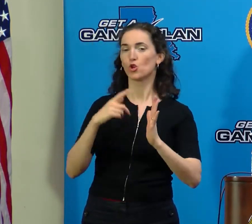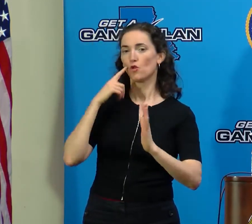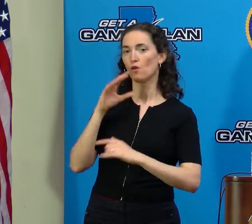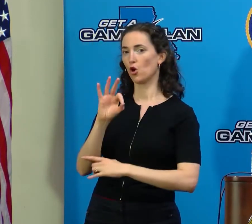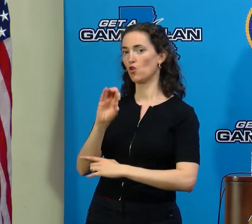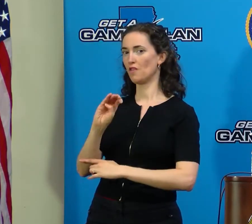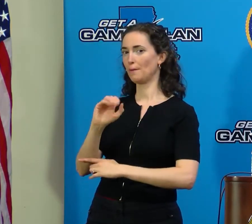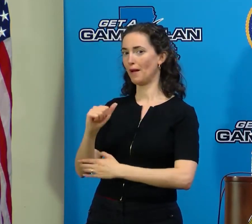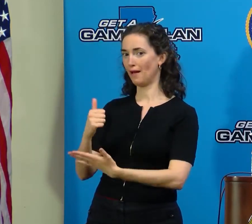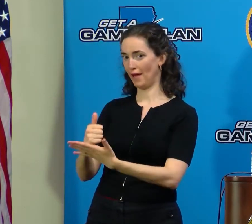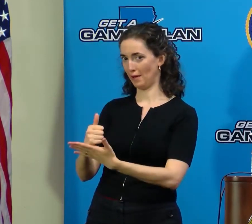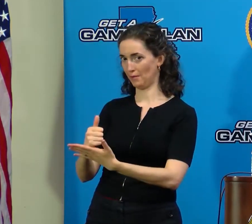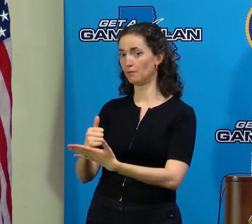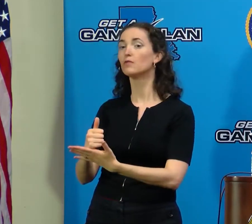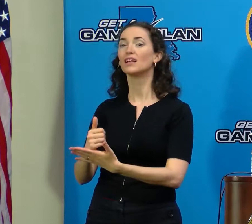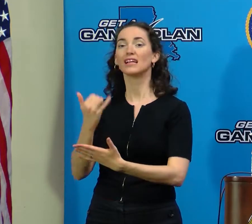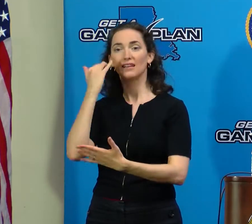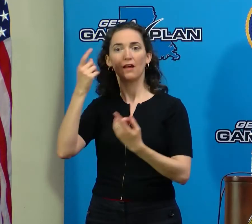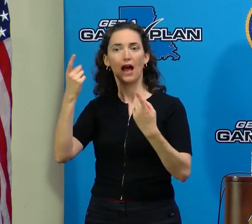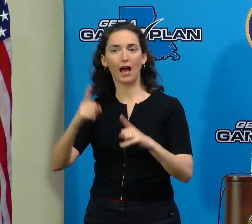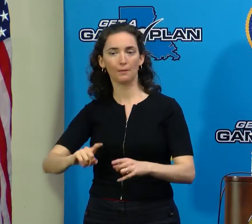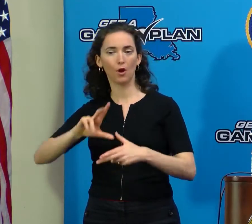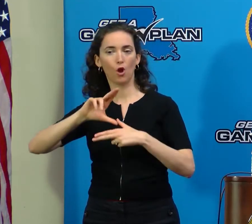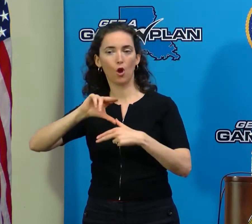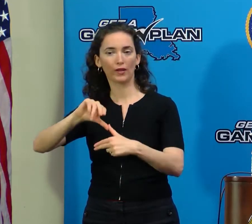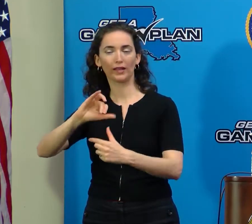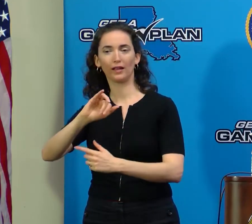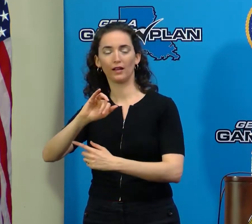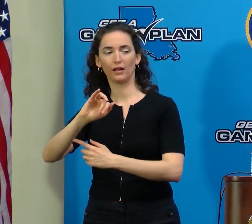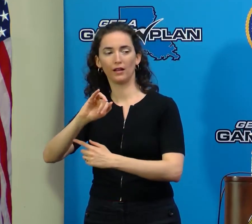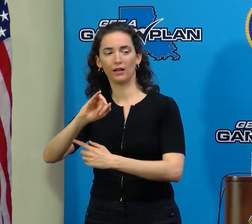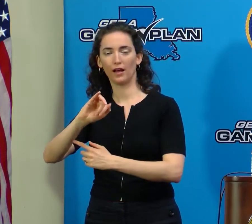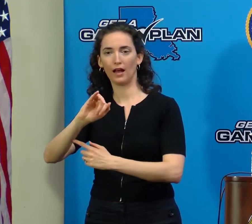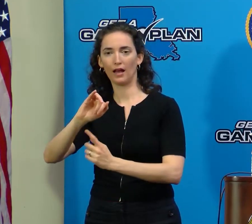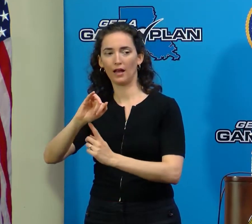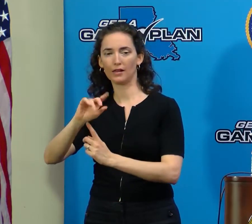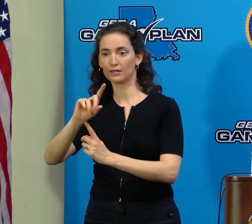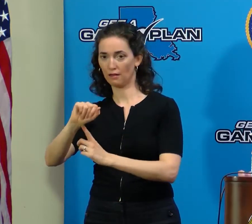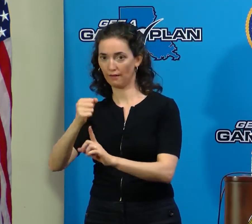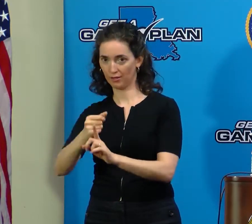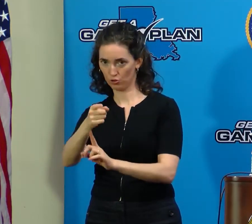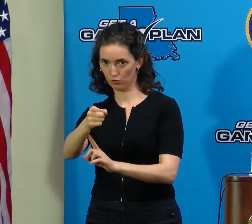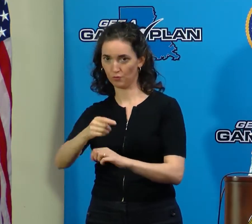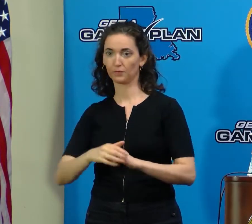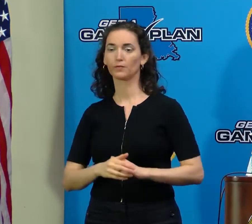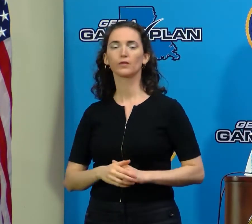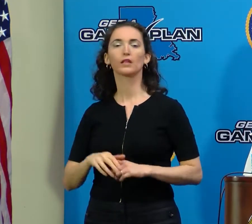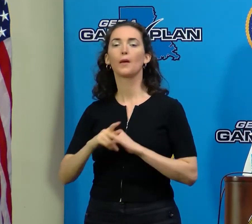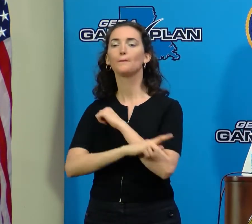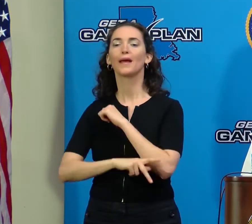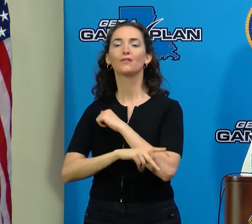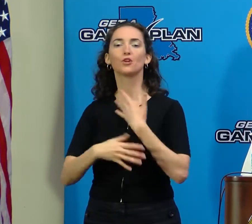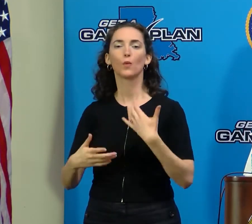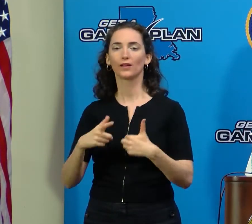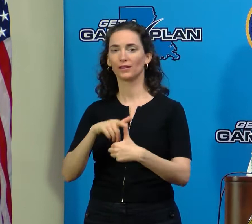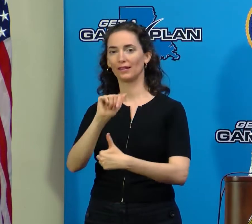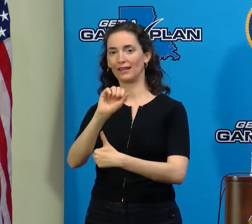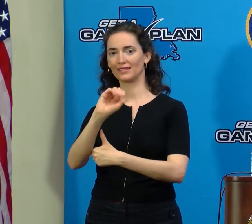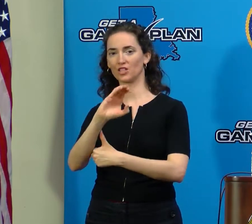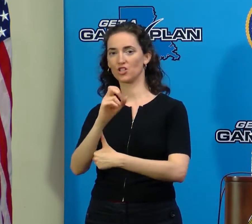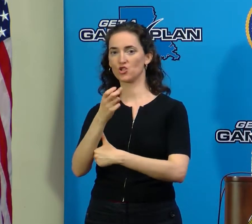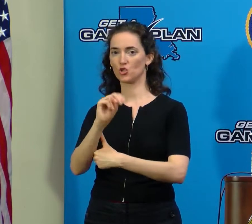aid if you were impacted by Hurricane Ida. And those parishes are Ascension,